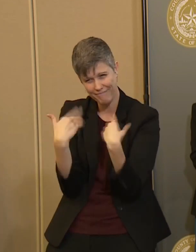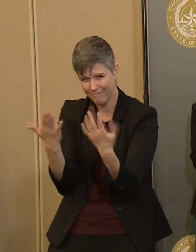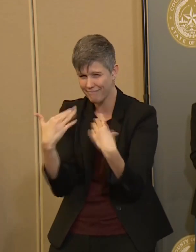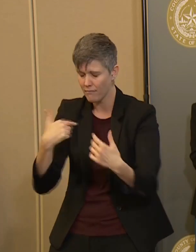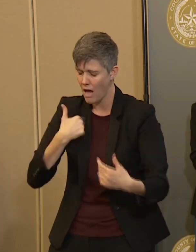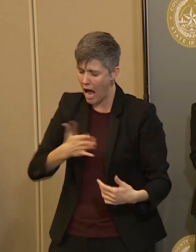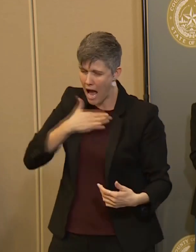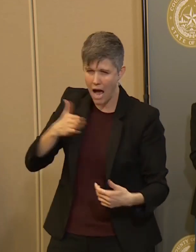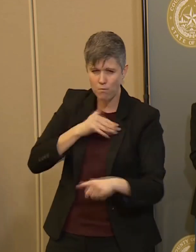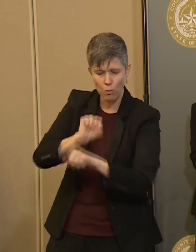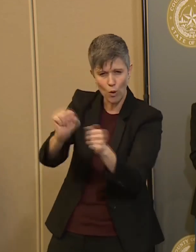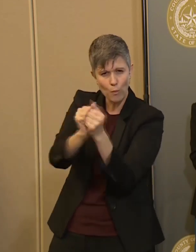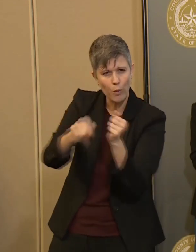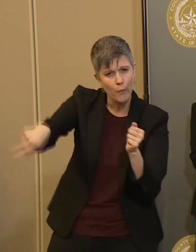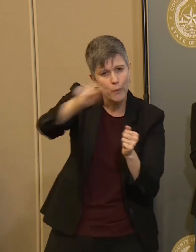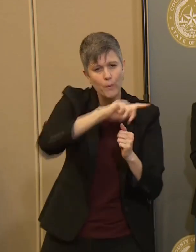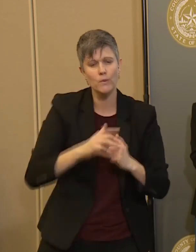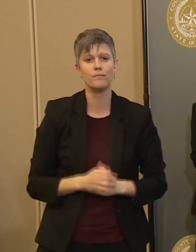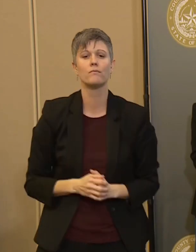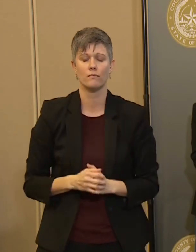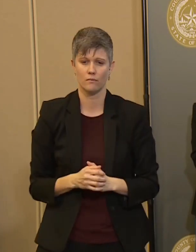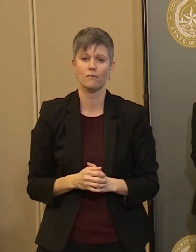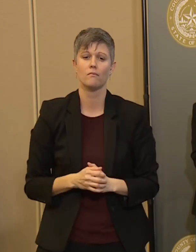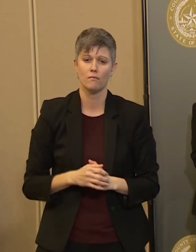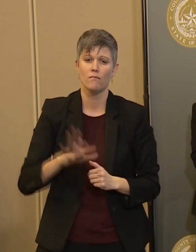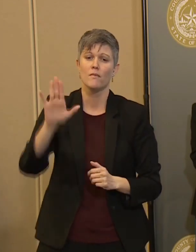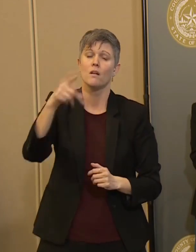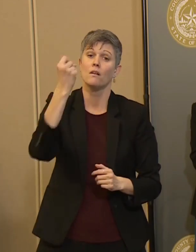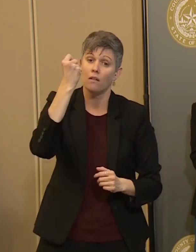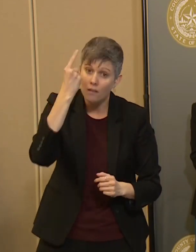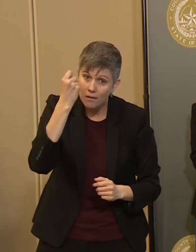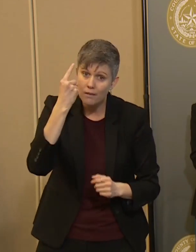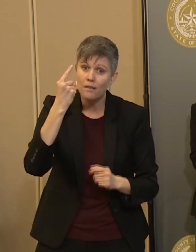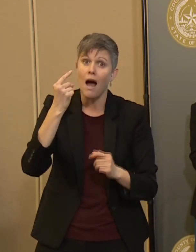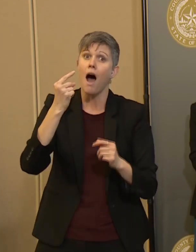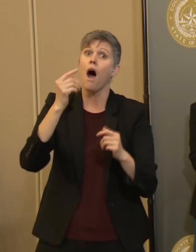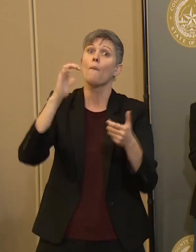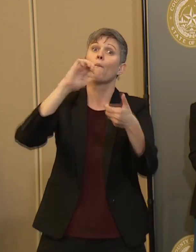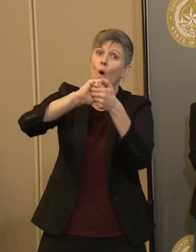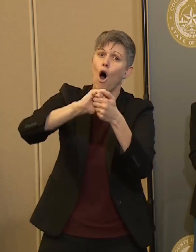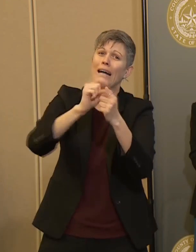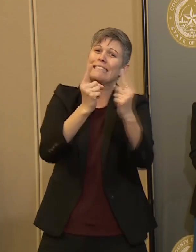together arm in arm from a distance to protect Central Texas.